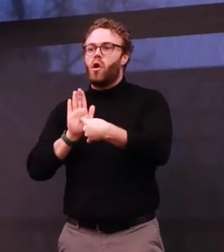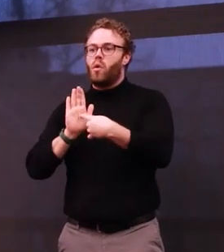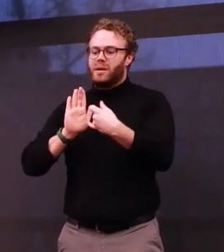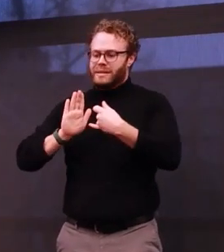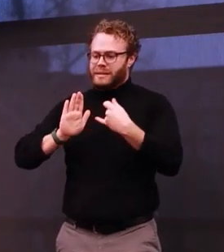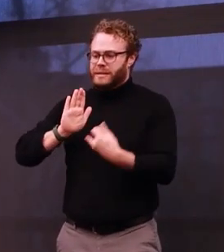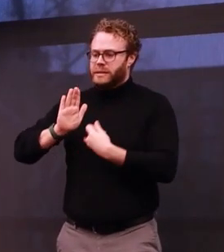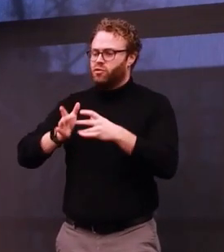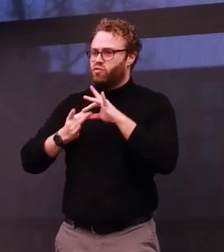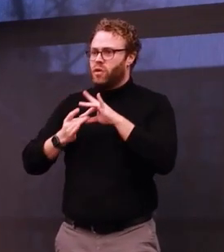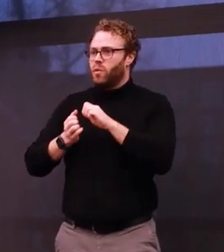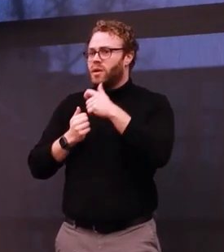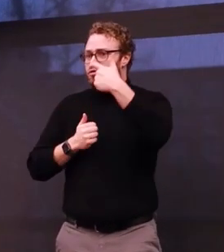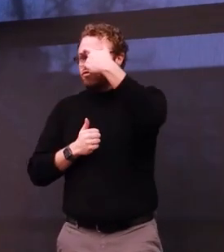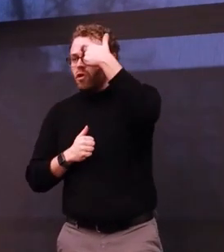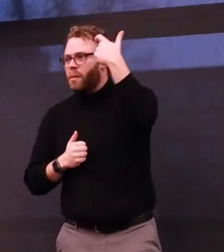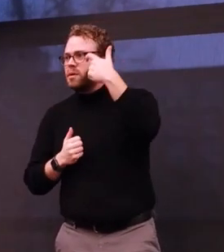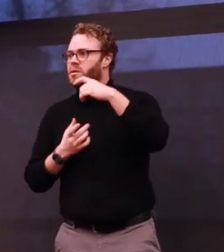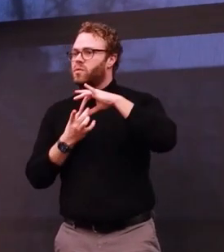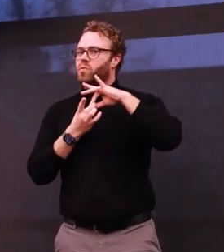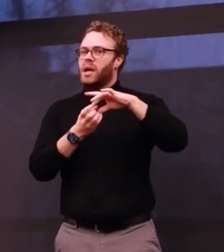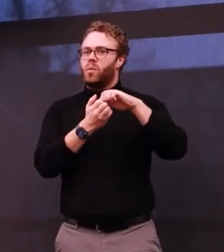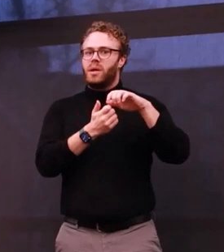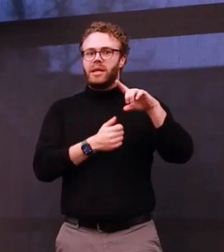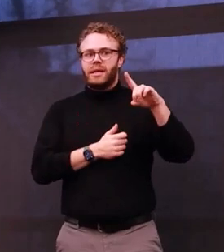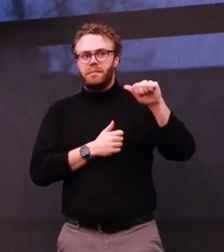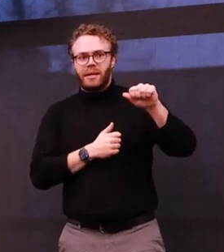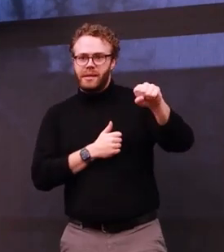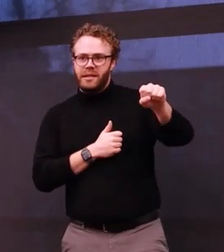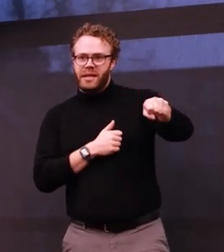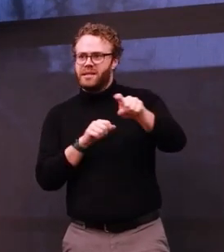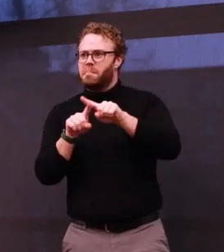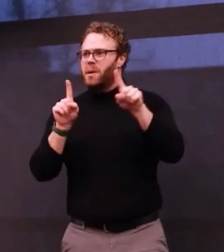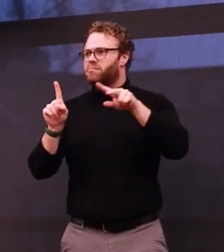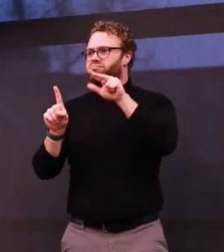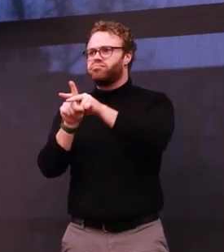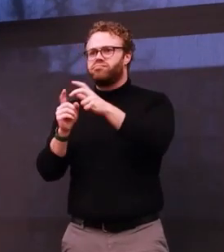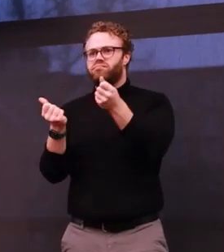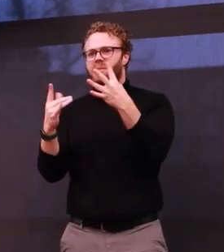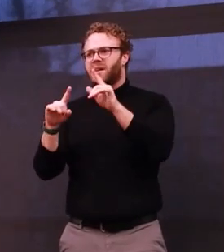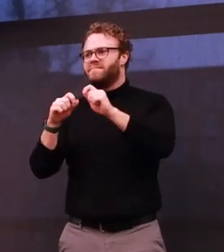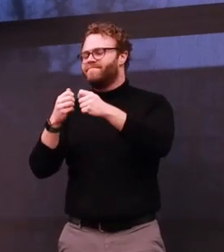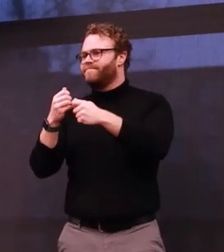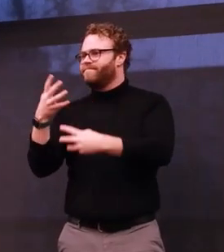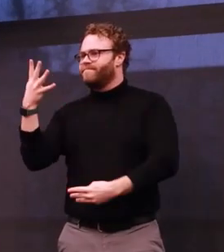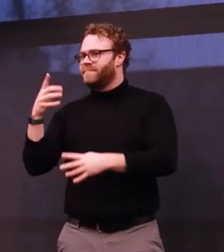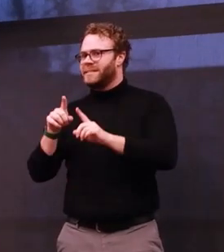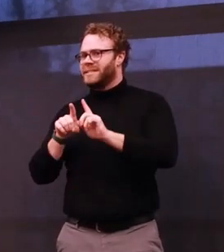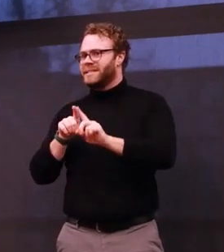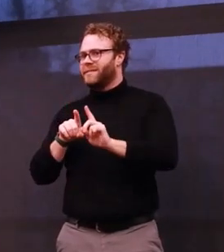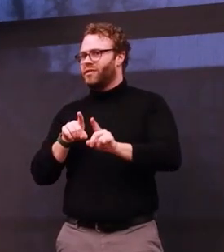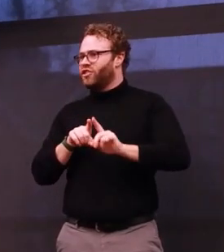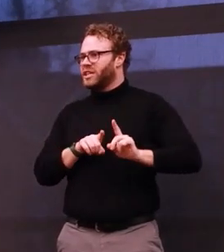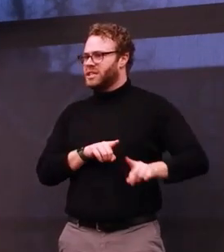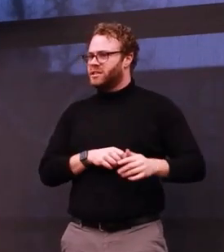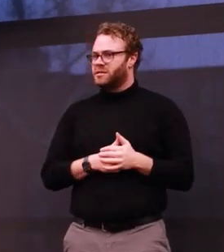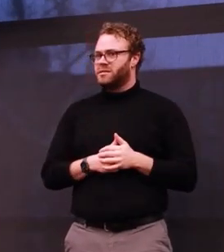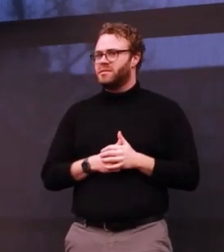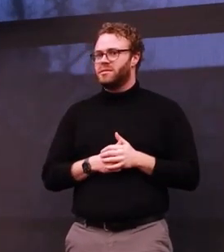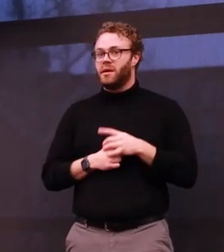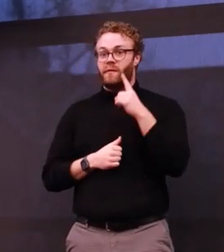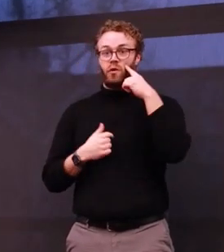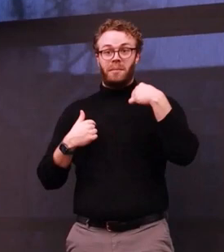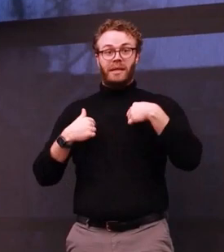disability, but it can be used for much more. Personally, when I became suddenly disabled the day after my